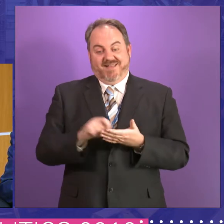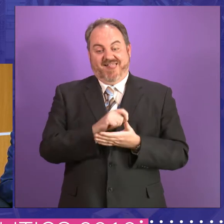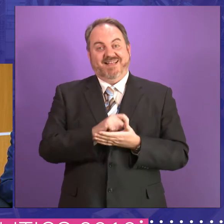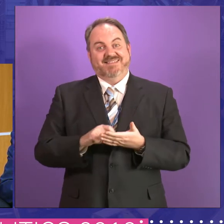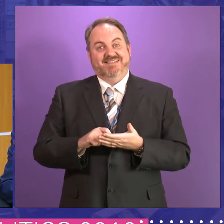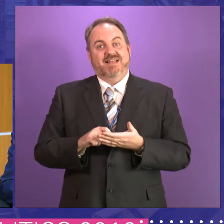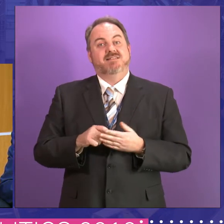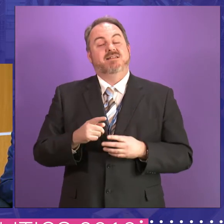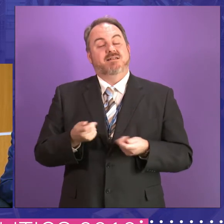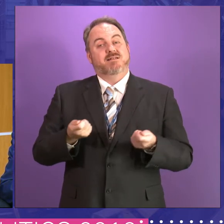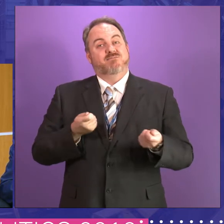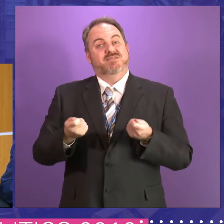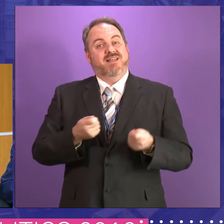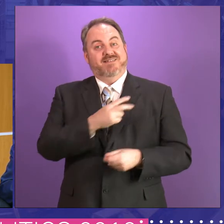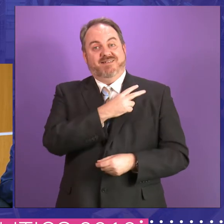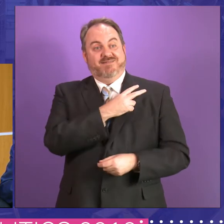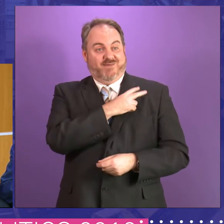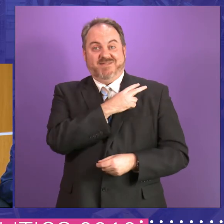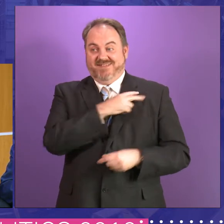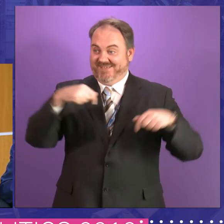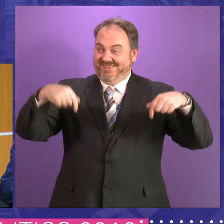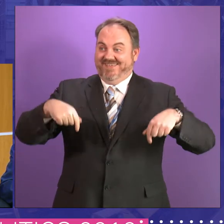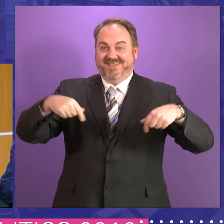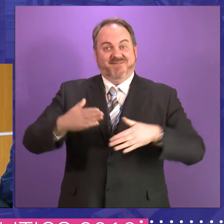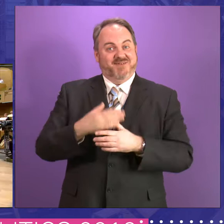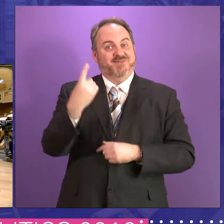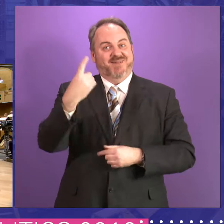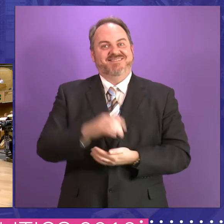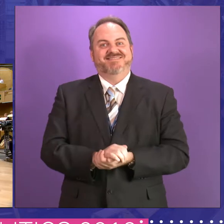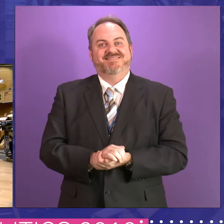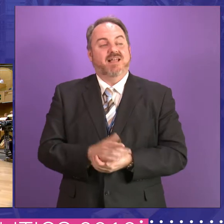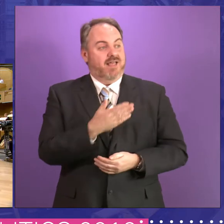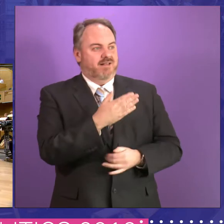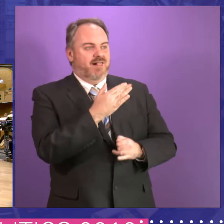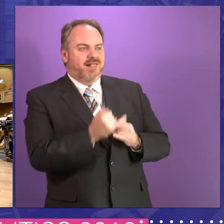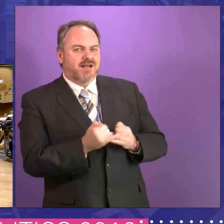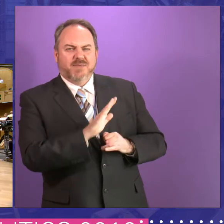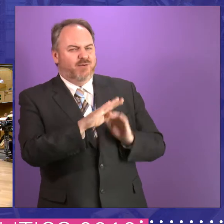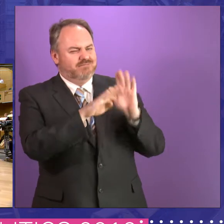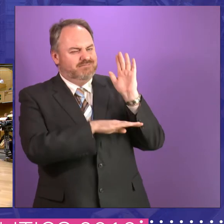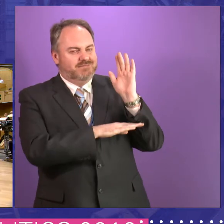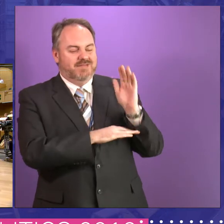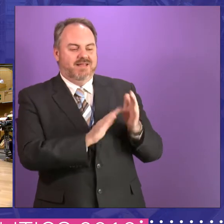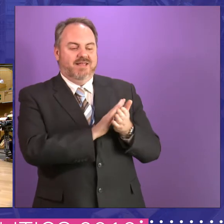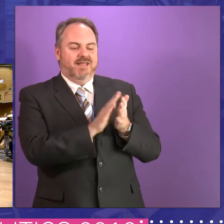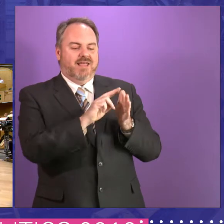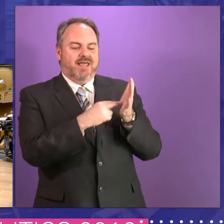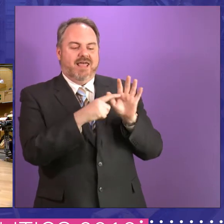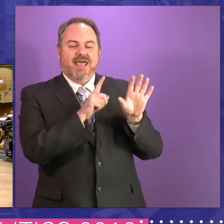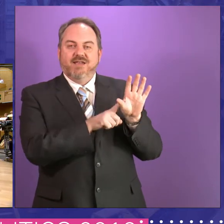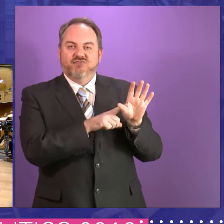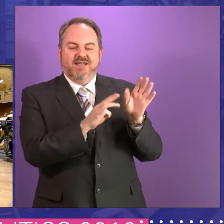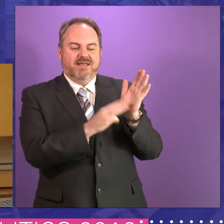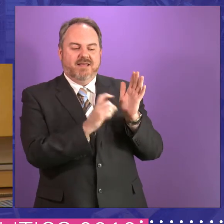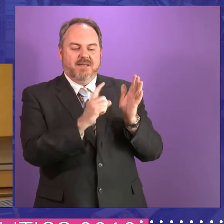as presiding officer here in the Scottish Parliament. And last but not least, Henry McLeish, who as well as being, and